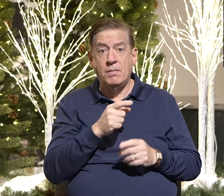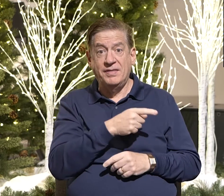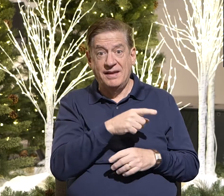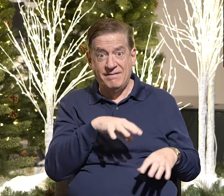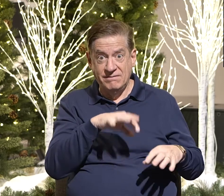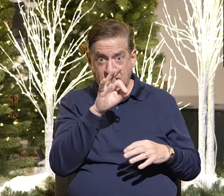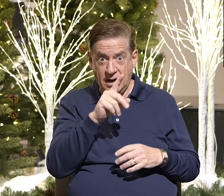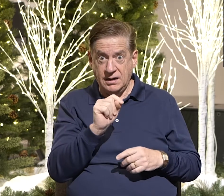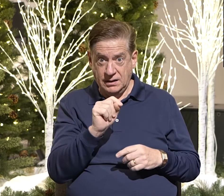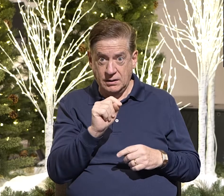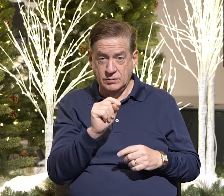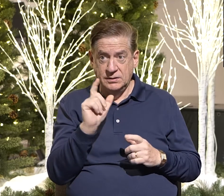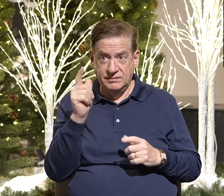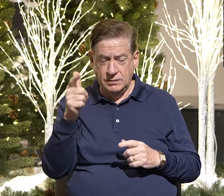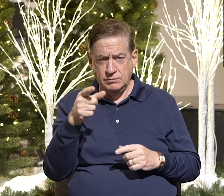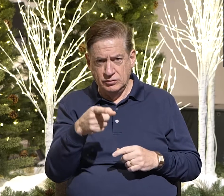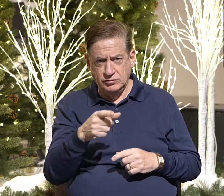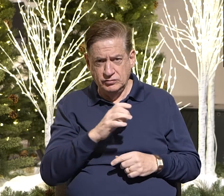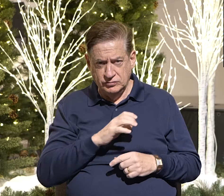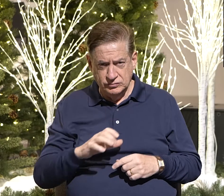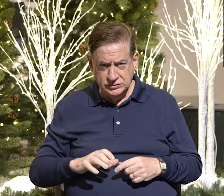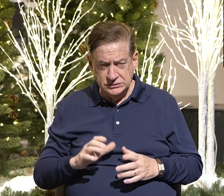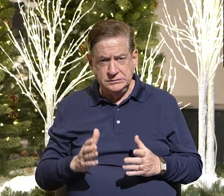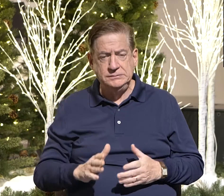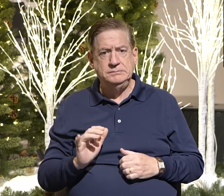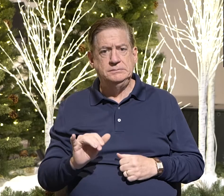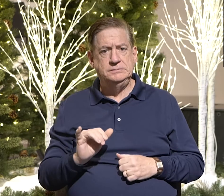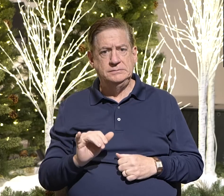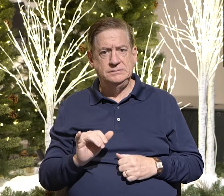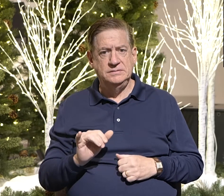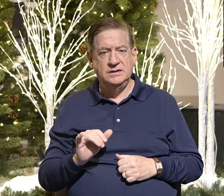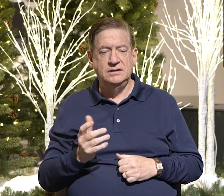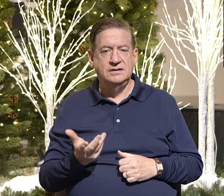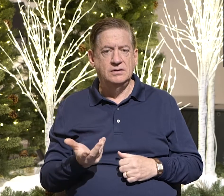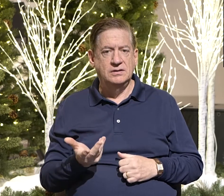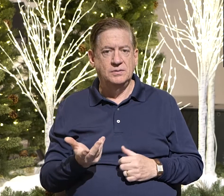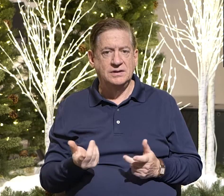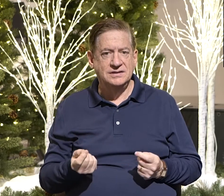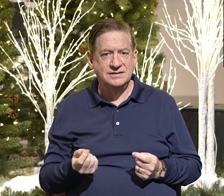find out, which is inevitable, they're a Christian, they're like, like,